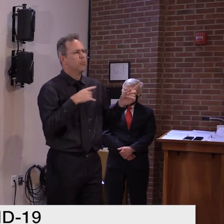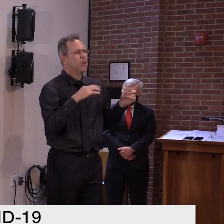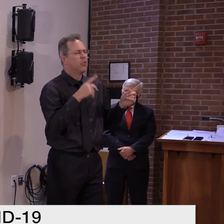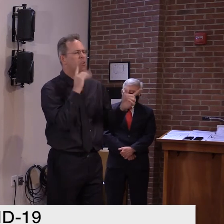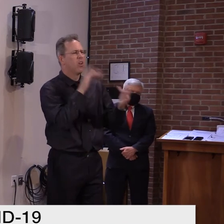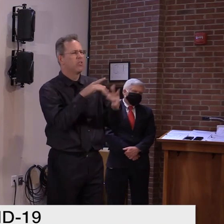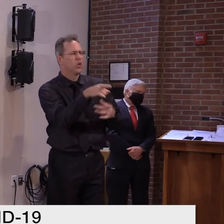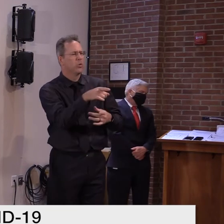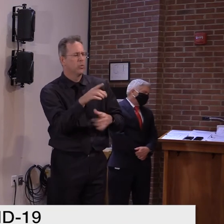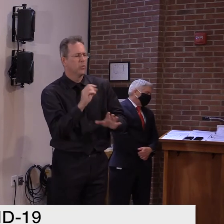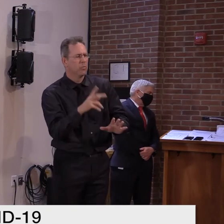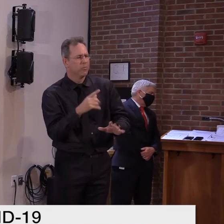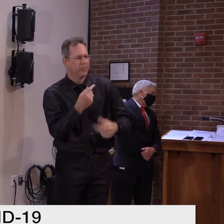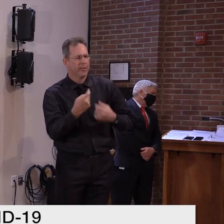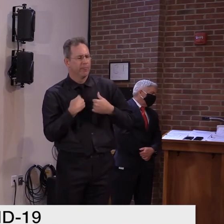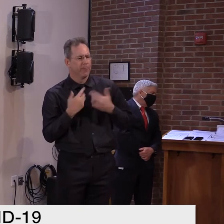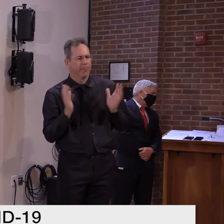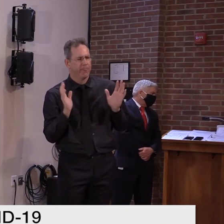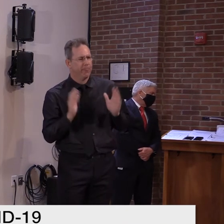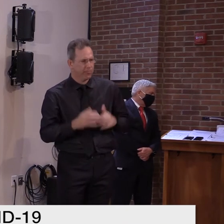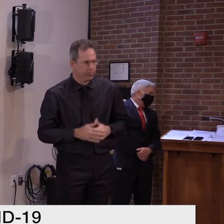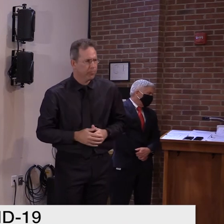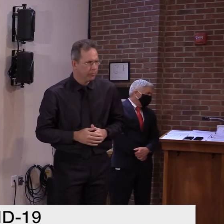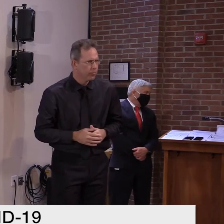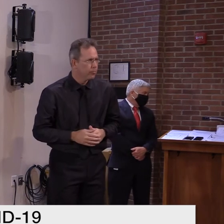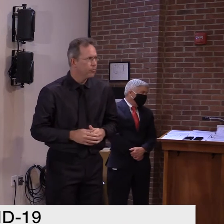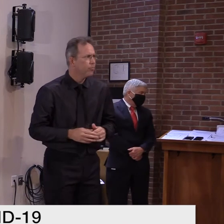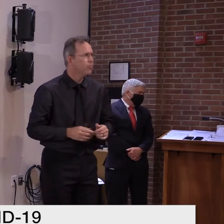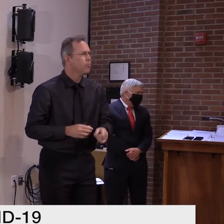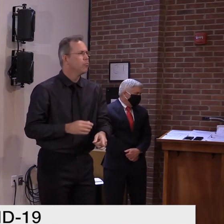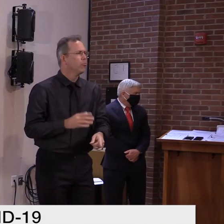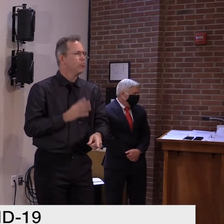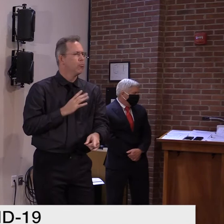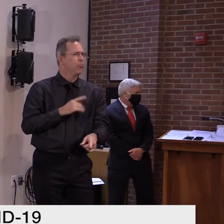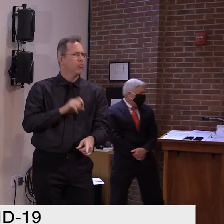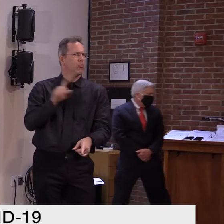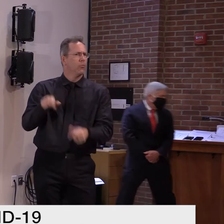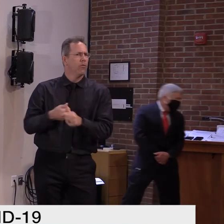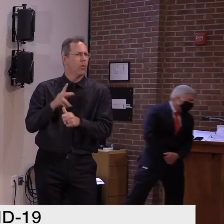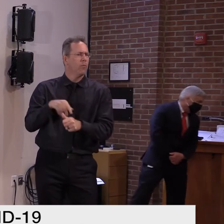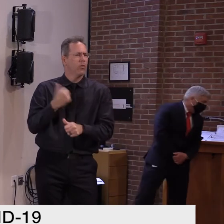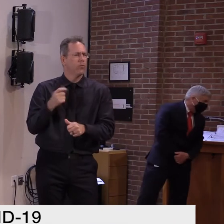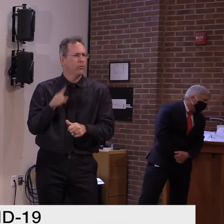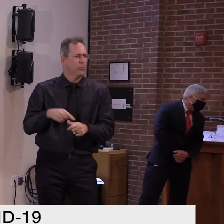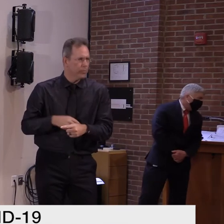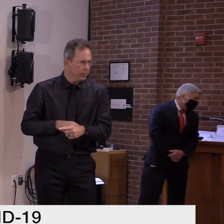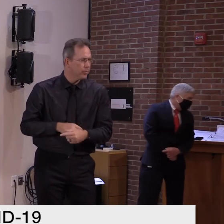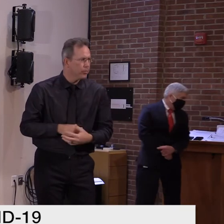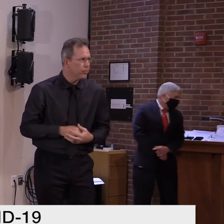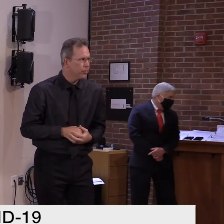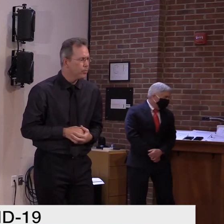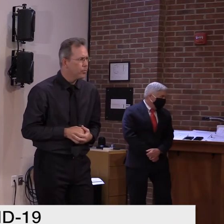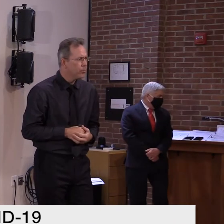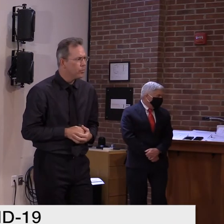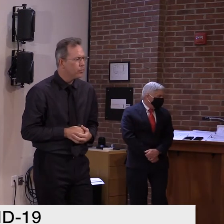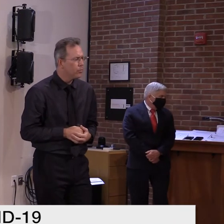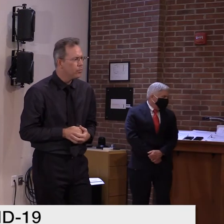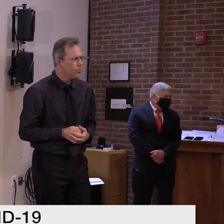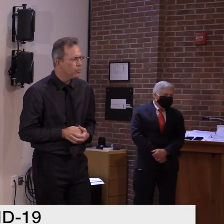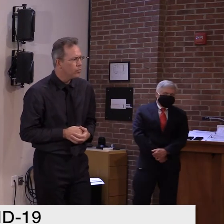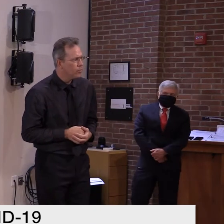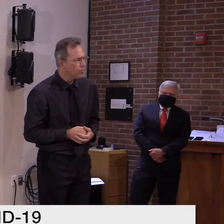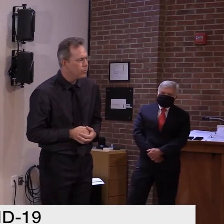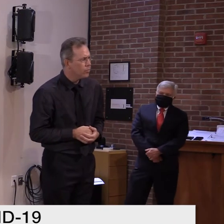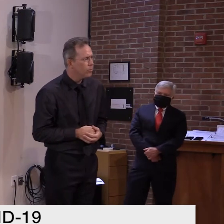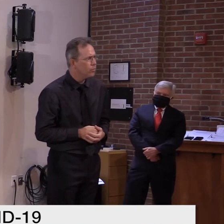Okay. And, uh, lastly, um, when it comes to studying public policy, the World